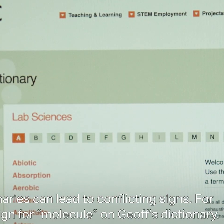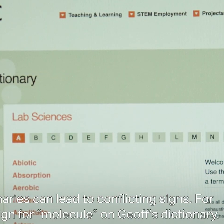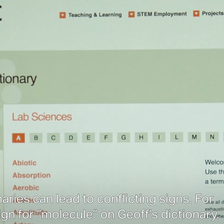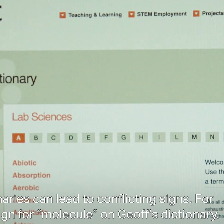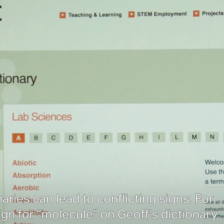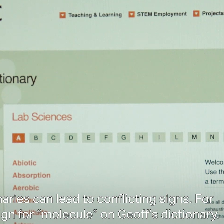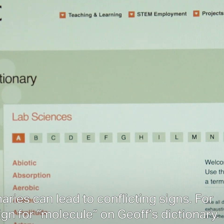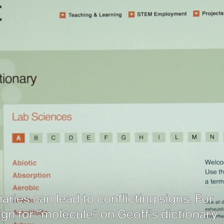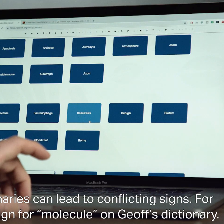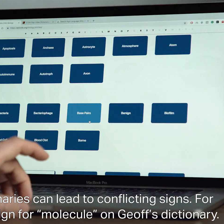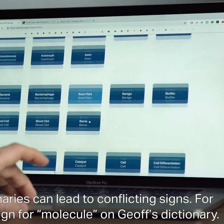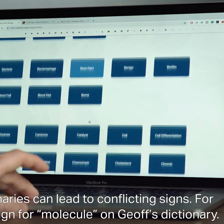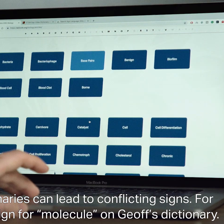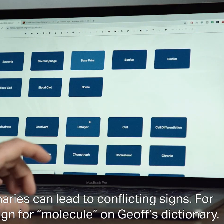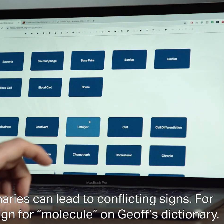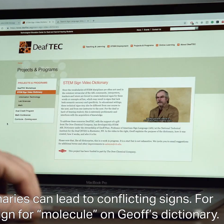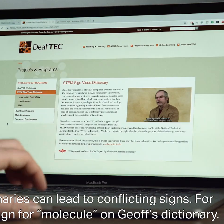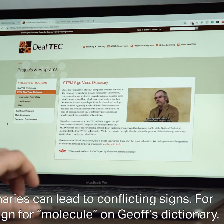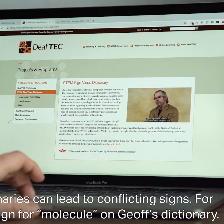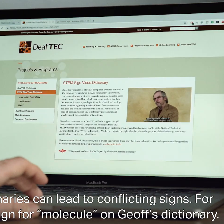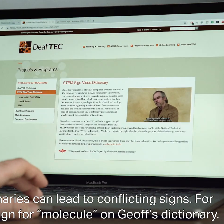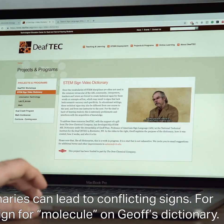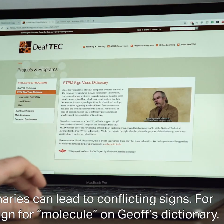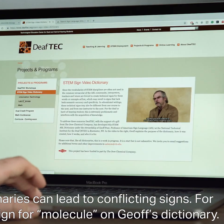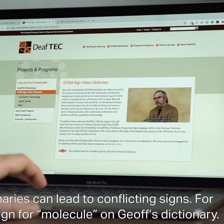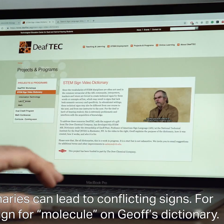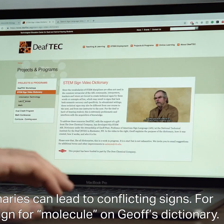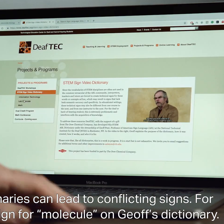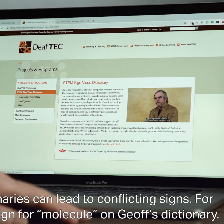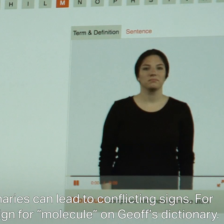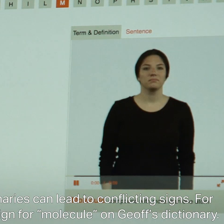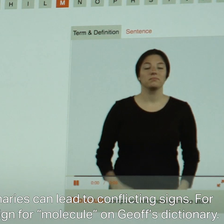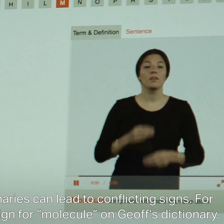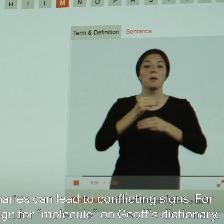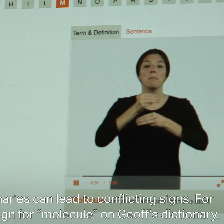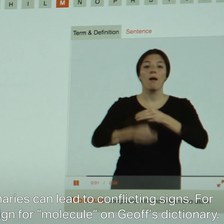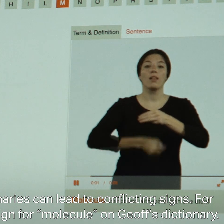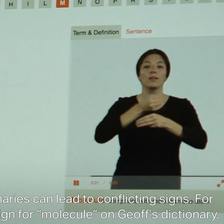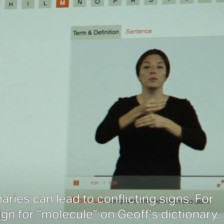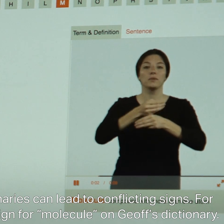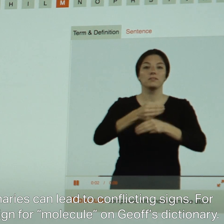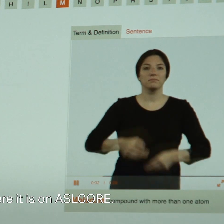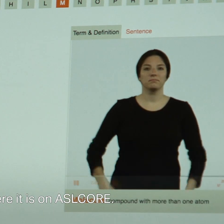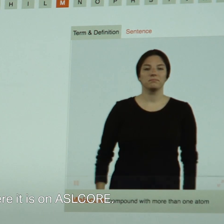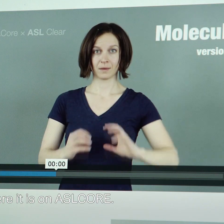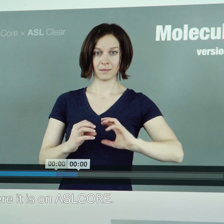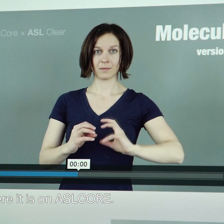multiple dictionaries can lead to conflicting signs. For example, here's the sign for Molecule on Jeff's dictionary. Here it is on